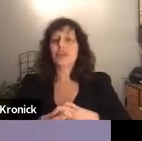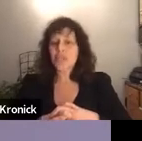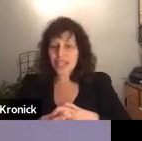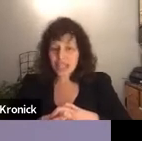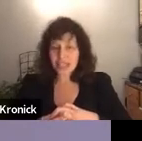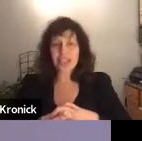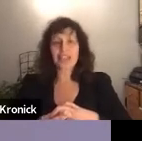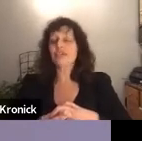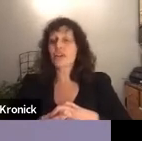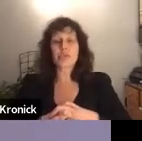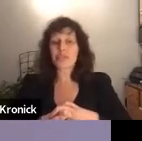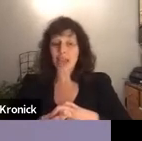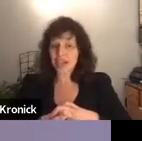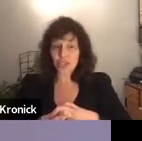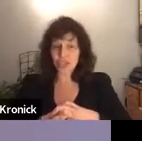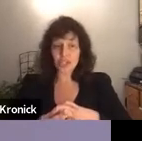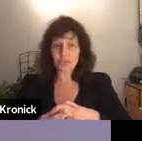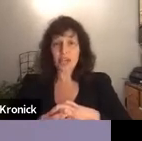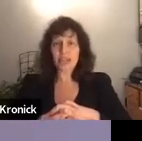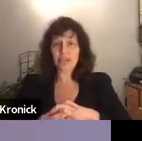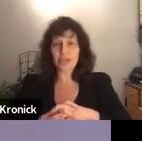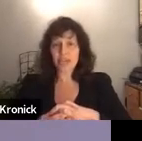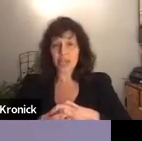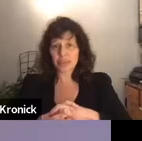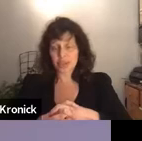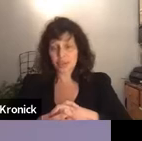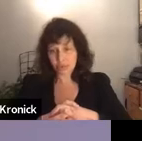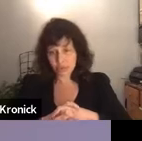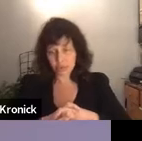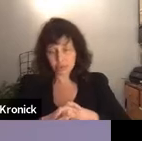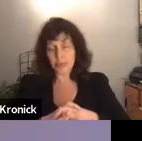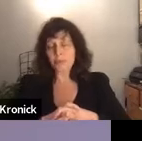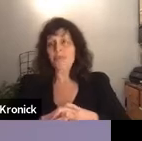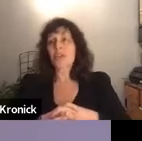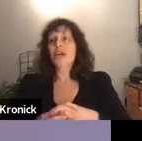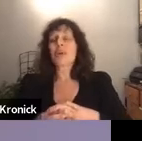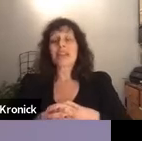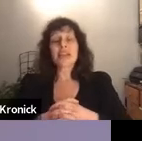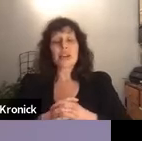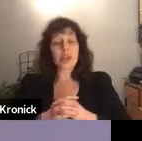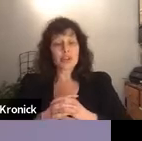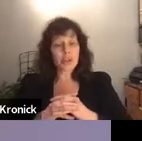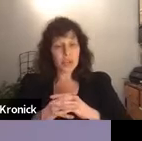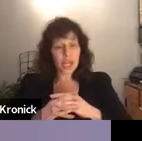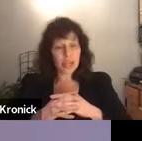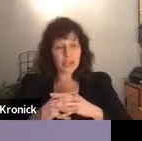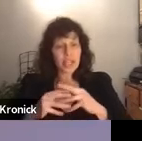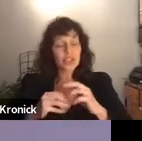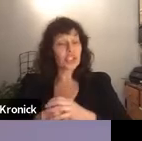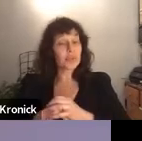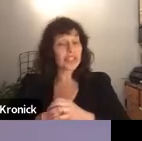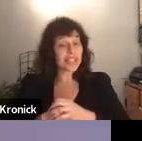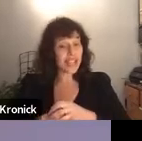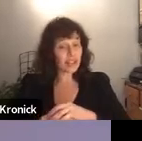They were settling. Their father was managing despite everything they had been through. But then their mother arrived